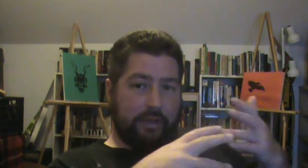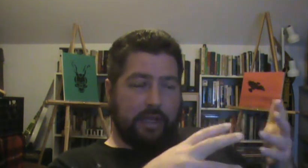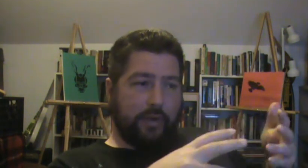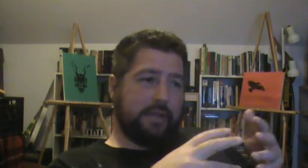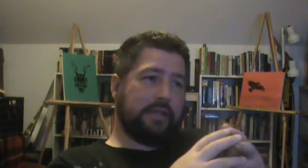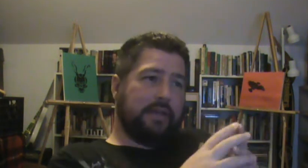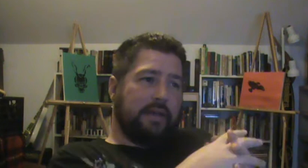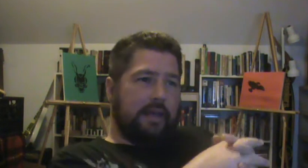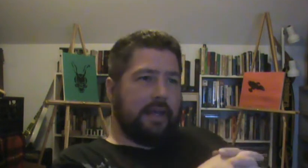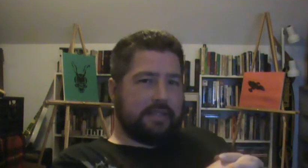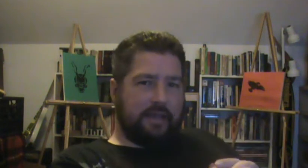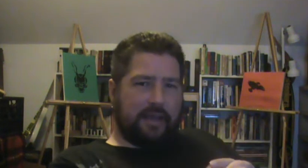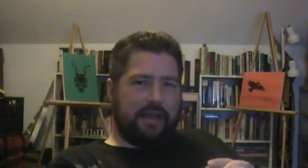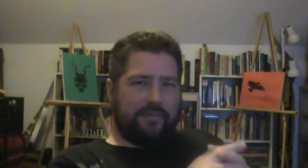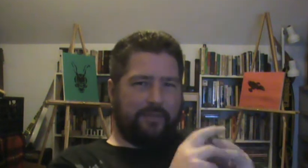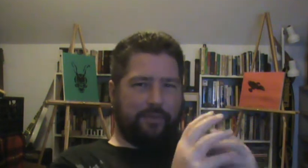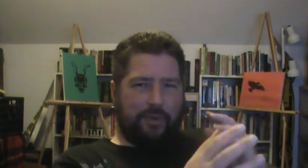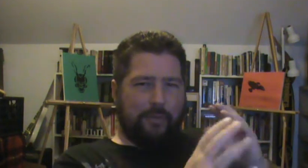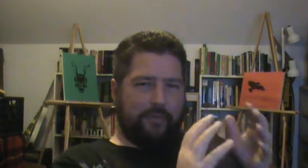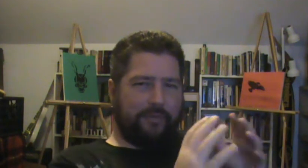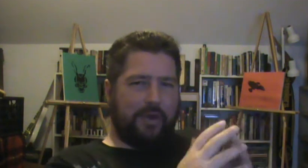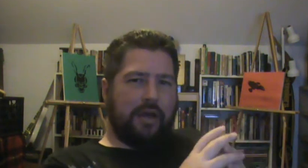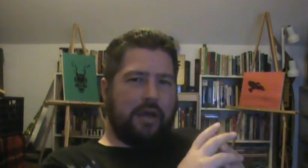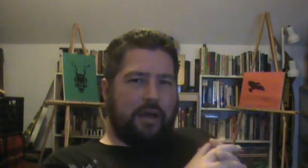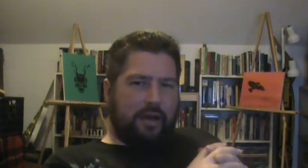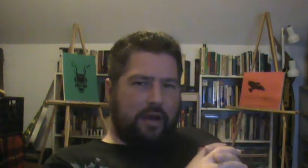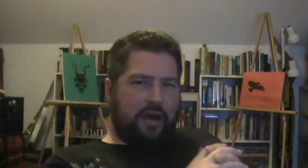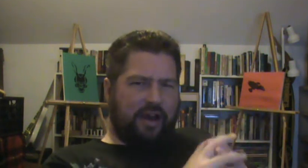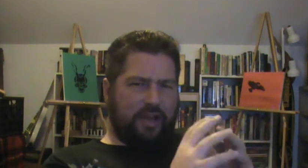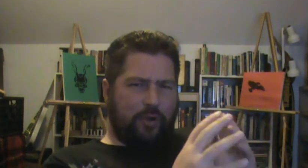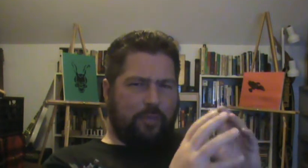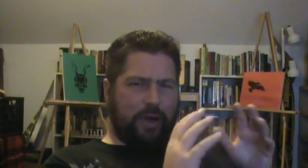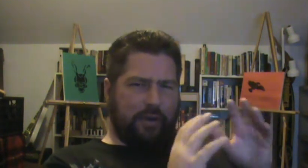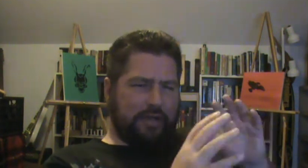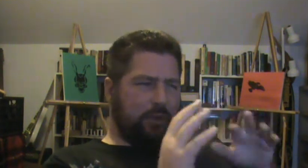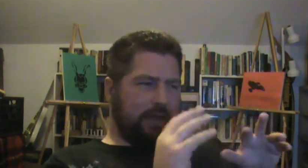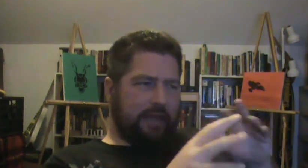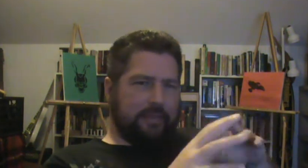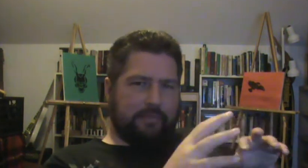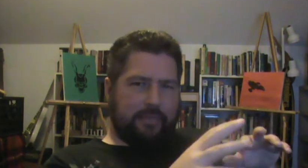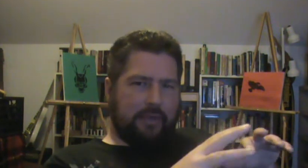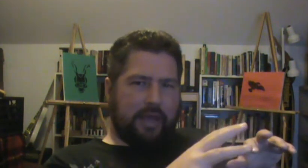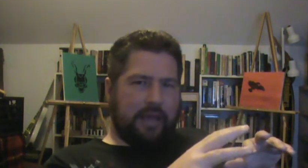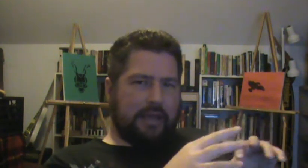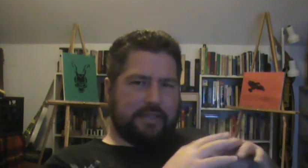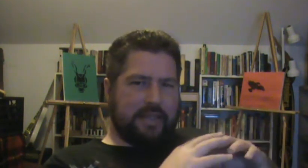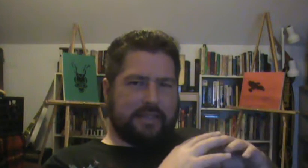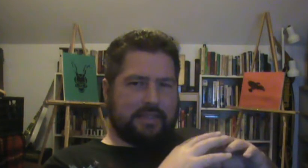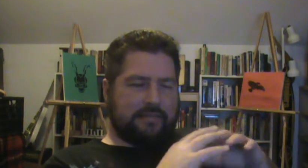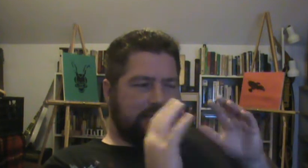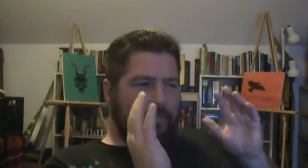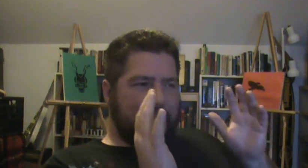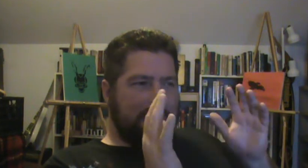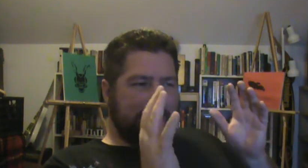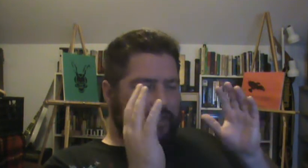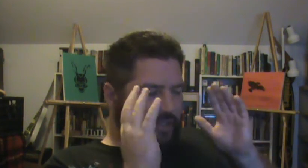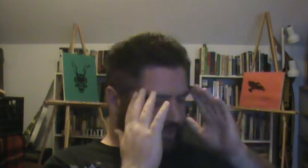hear it. It's kind of a form of audio pareidolia, OK? And to me it's just,